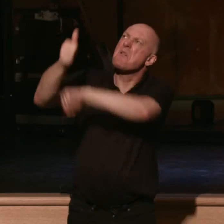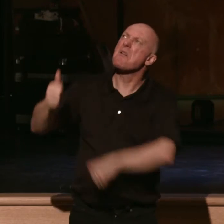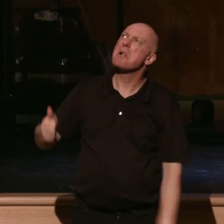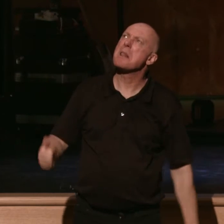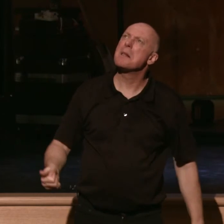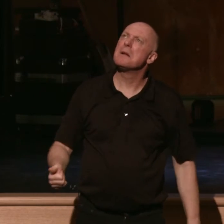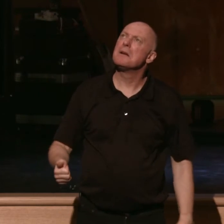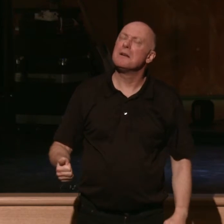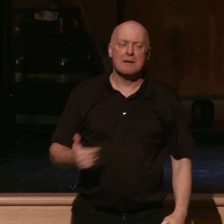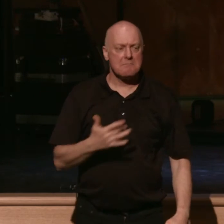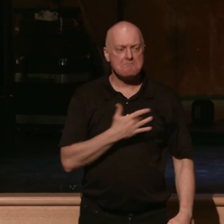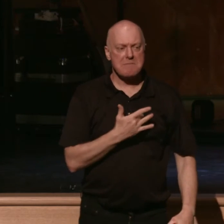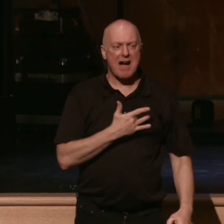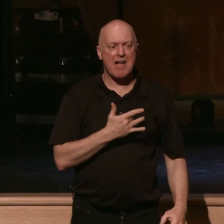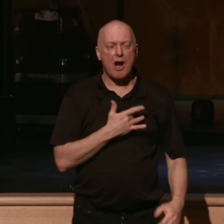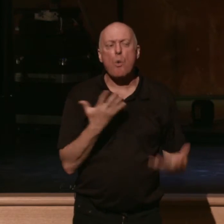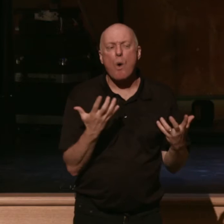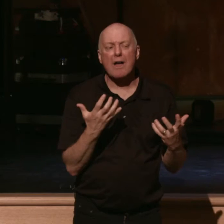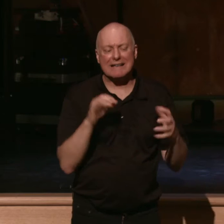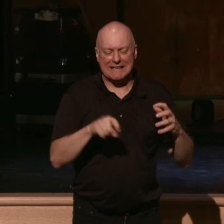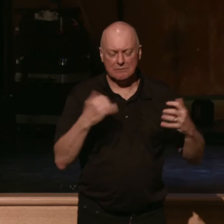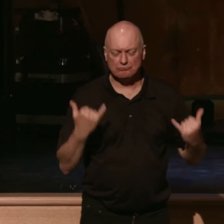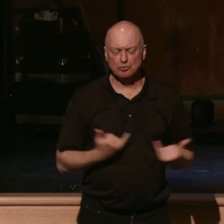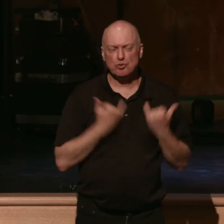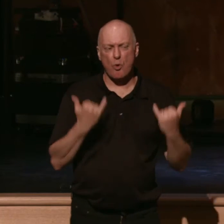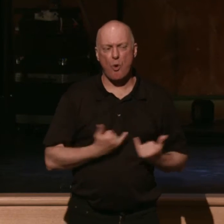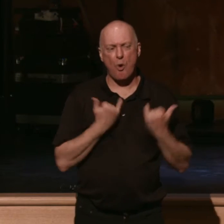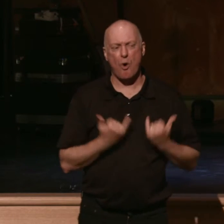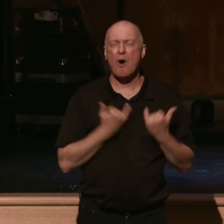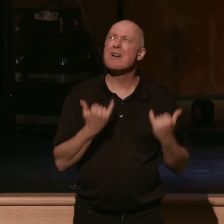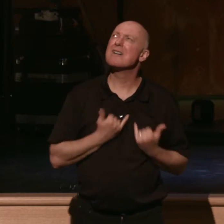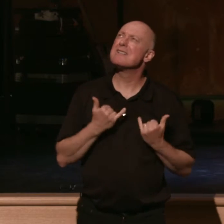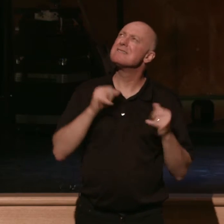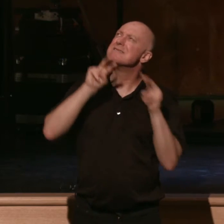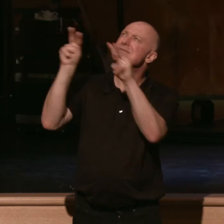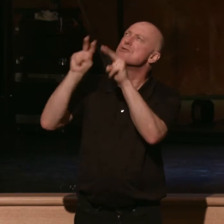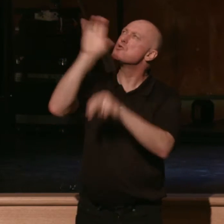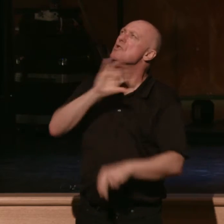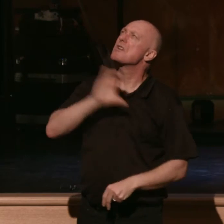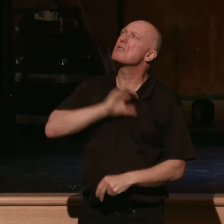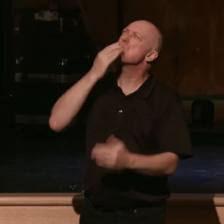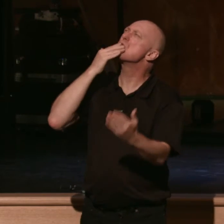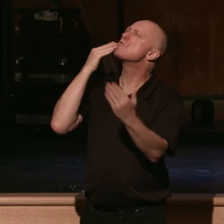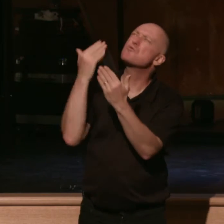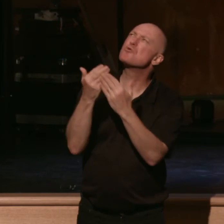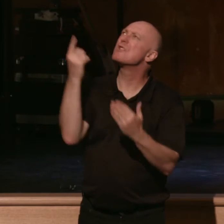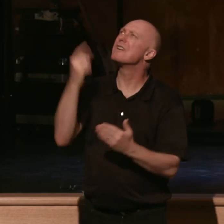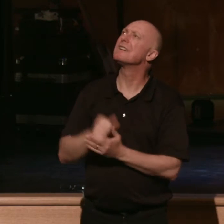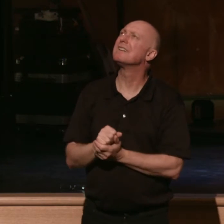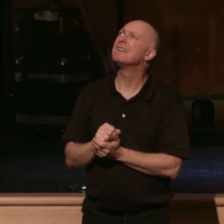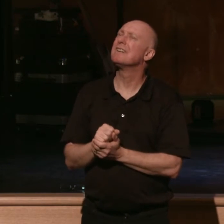cultivates joy as it looks to God's great character. The fourth step up is